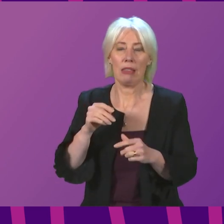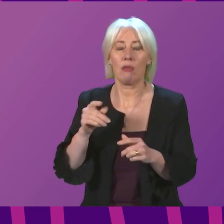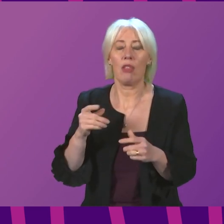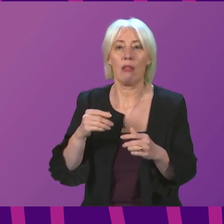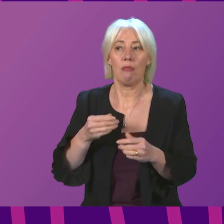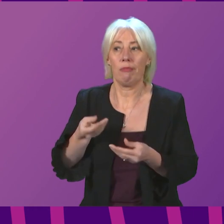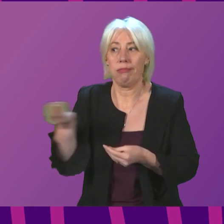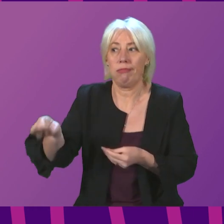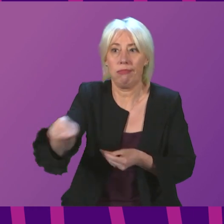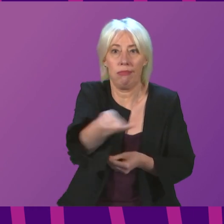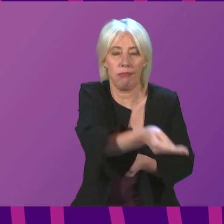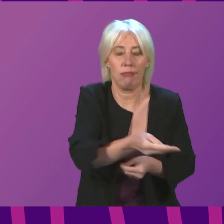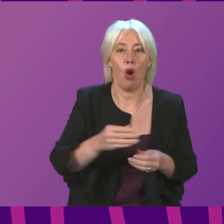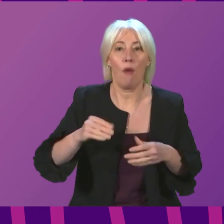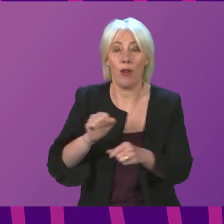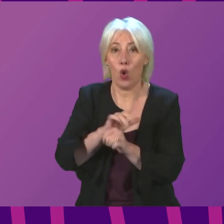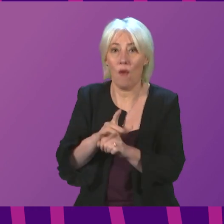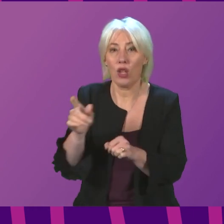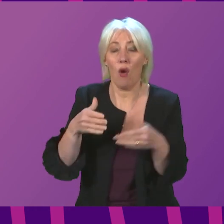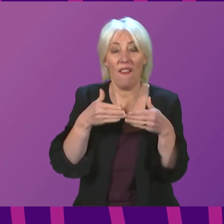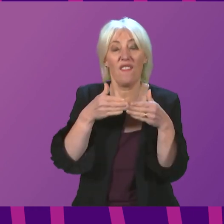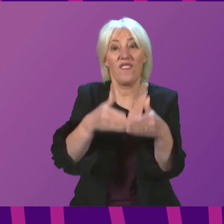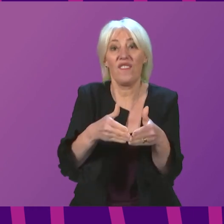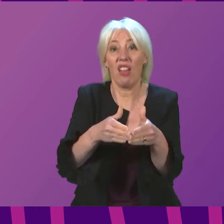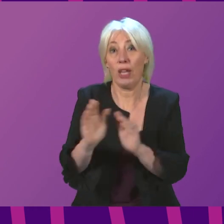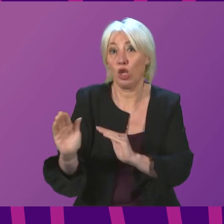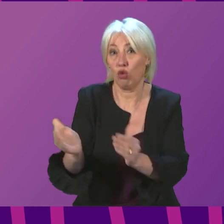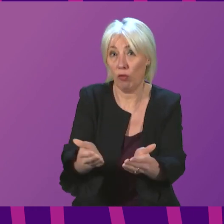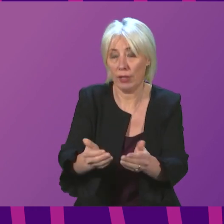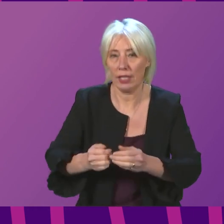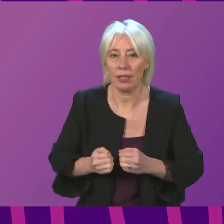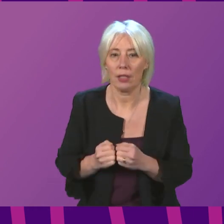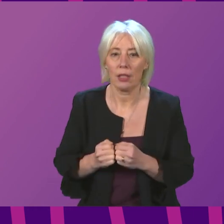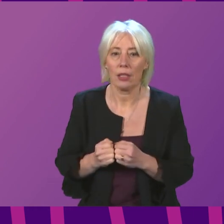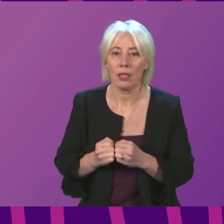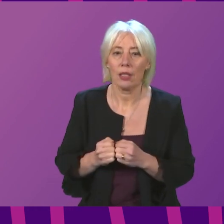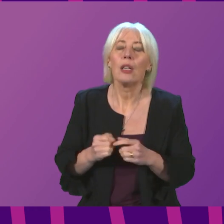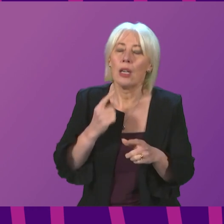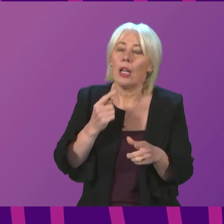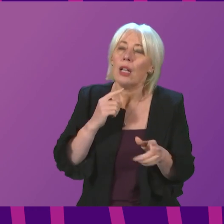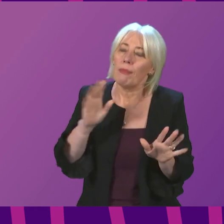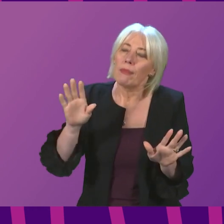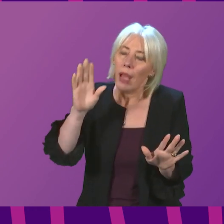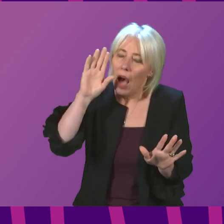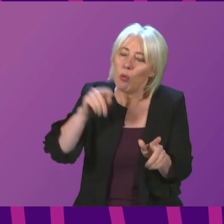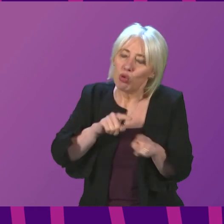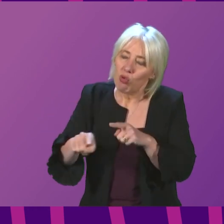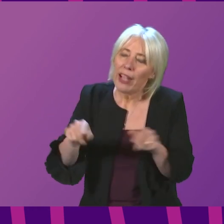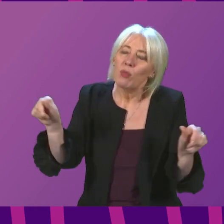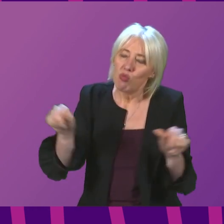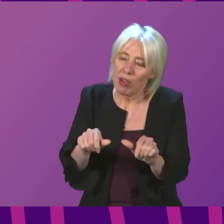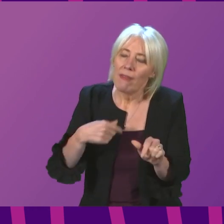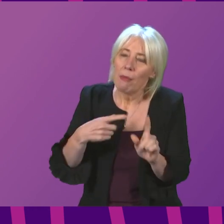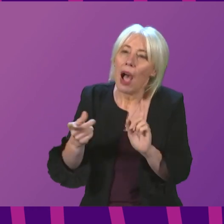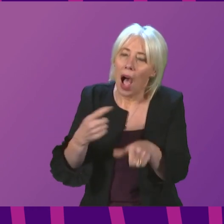services? First Minister, I will try to be briefer in my answers, but let me repeat my offer, rather